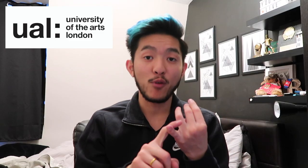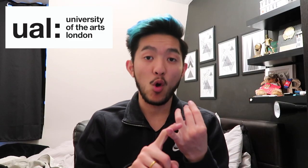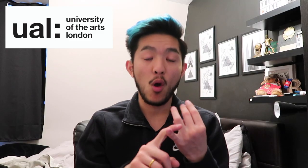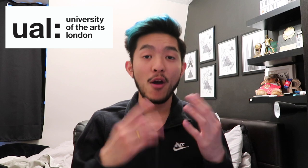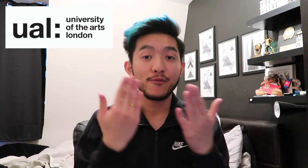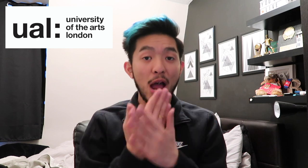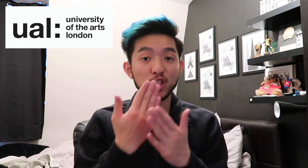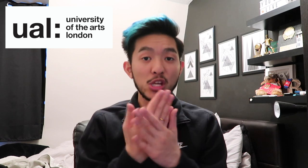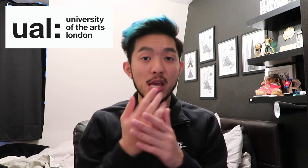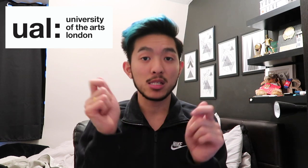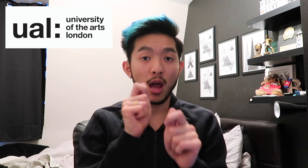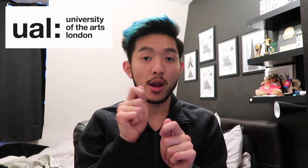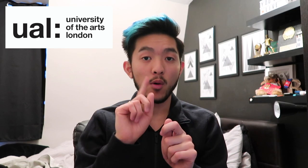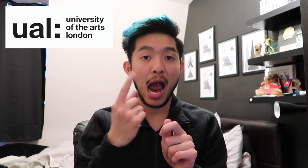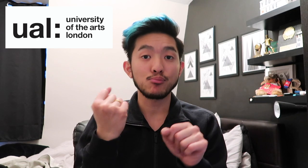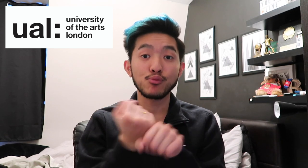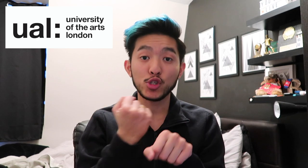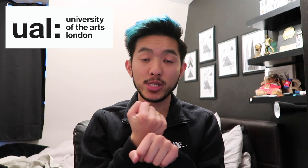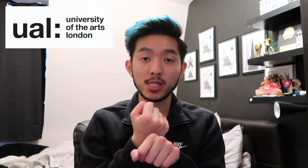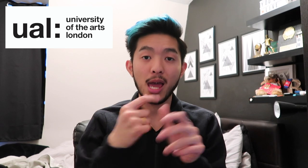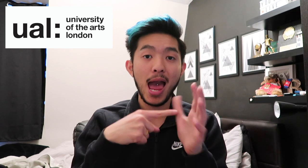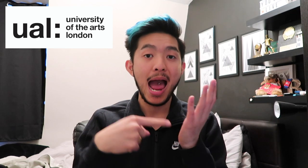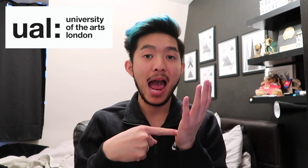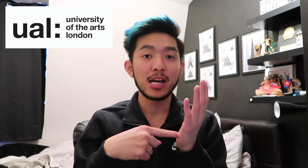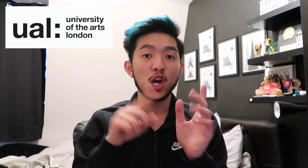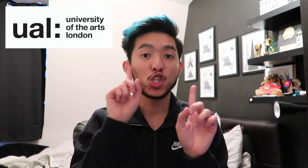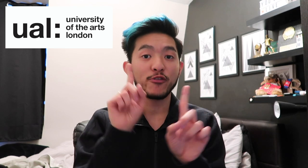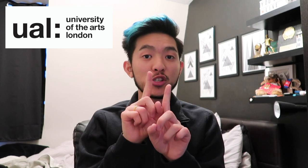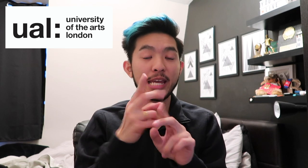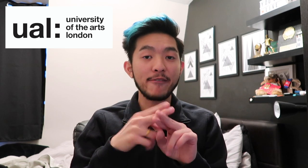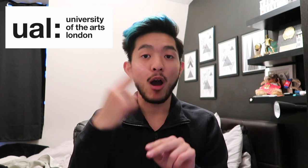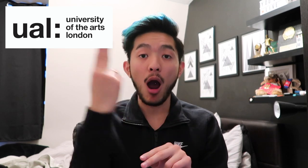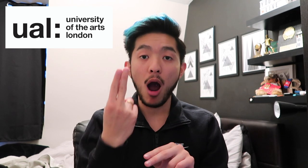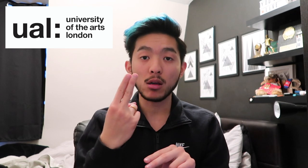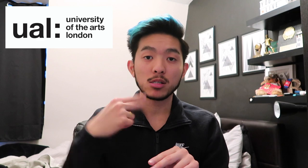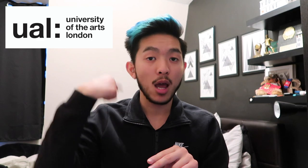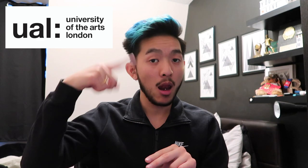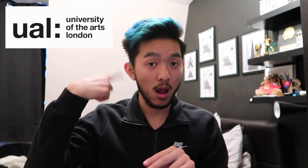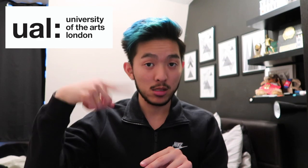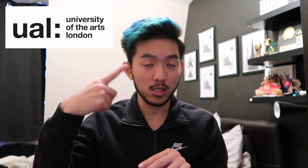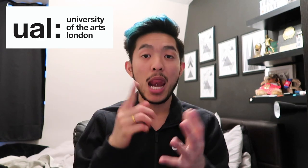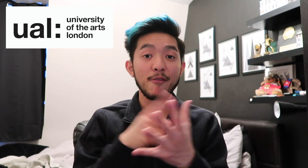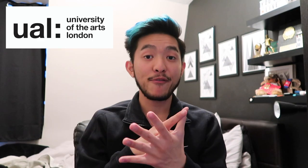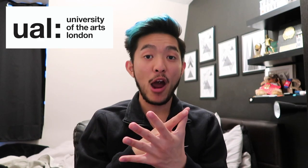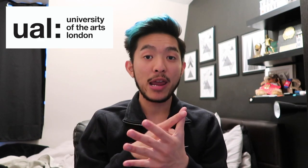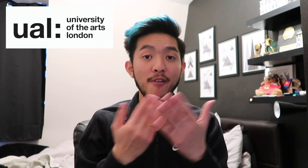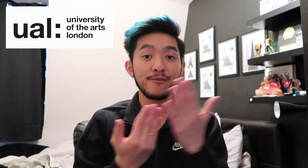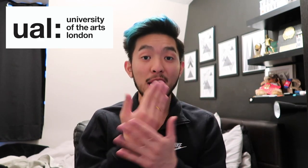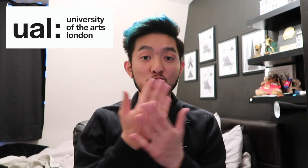fashion, style, and purchase. 2. University of Hard Lutter. 3. fashion,